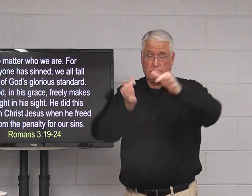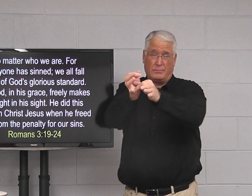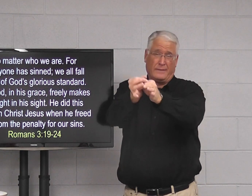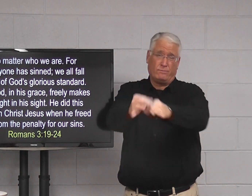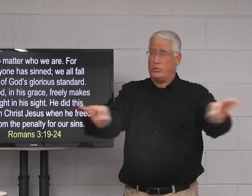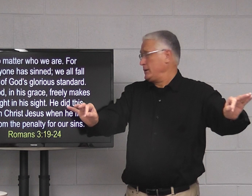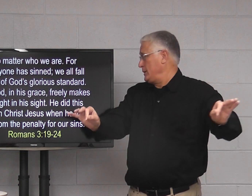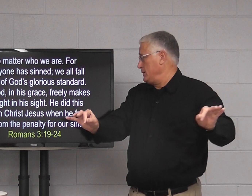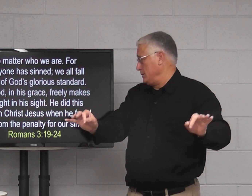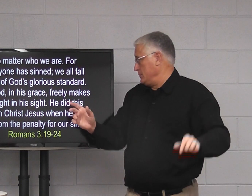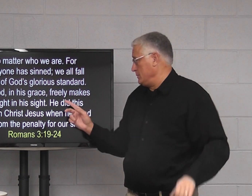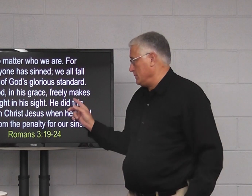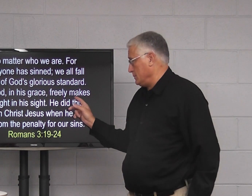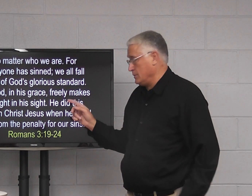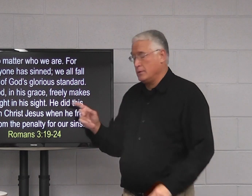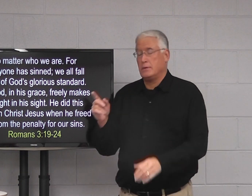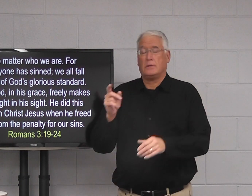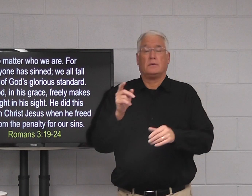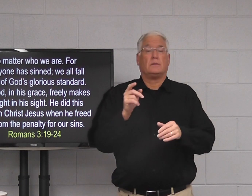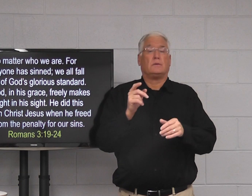Yet God in his grace